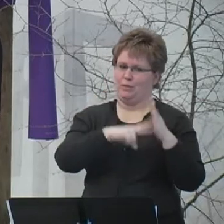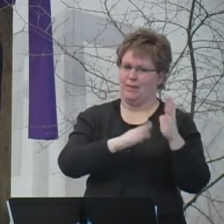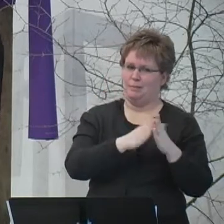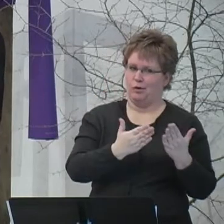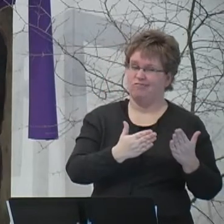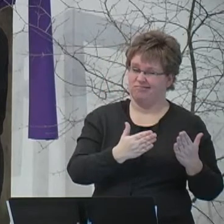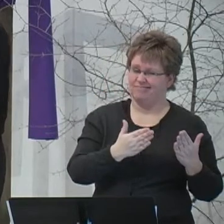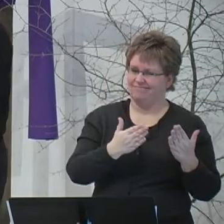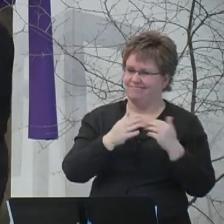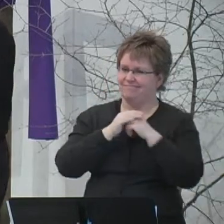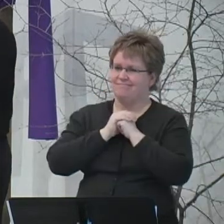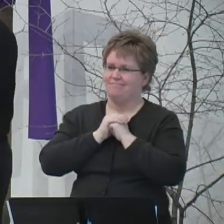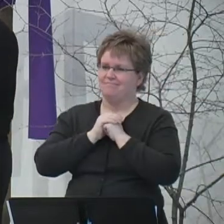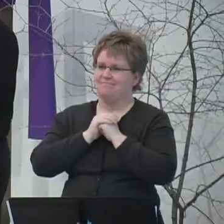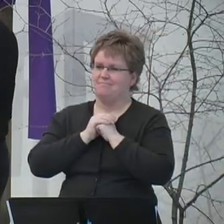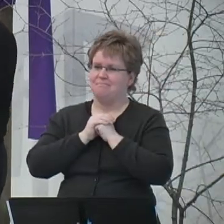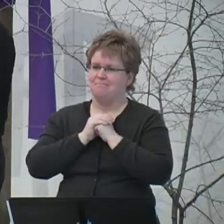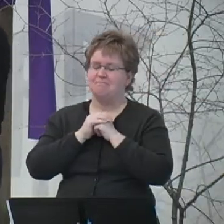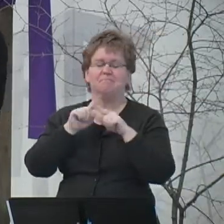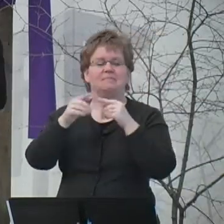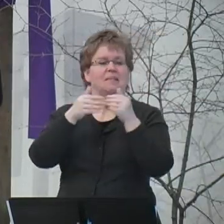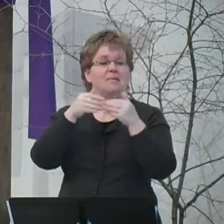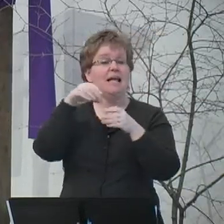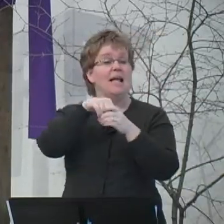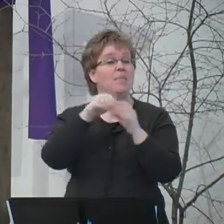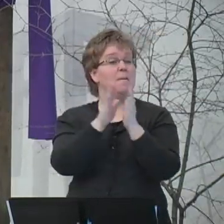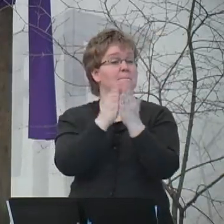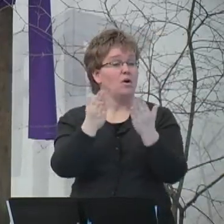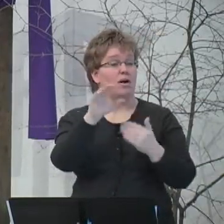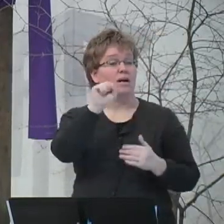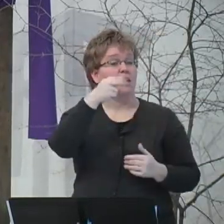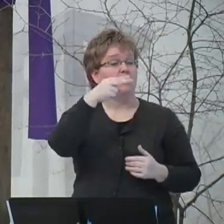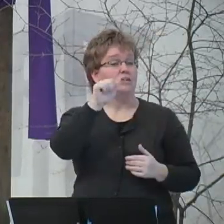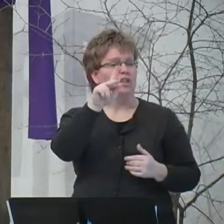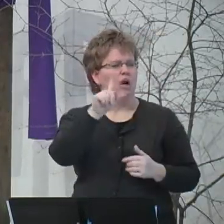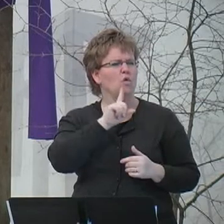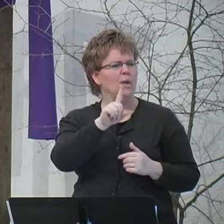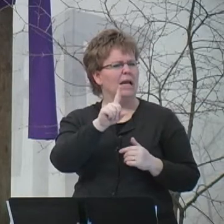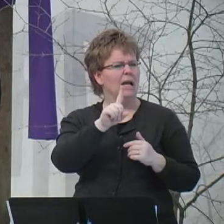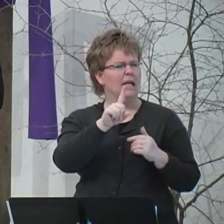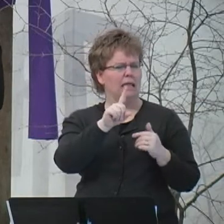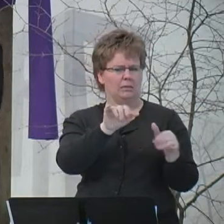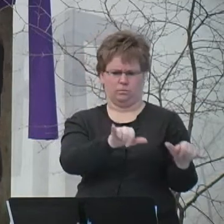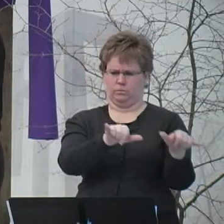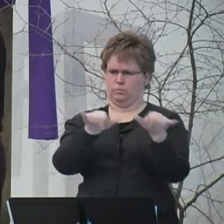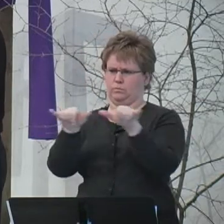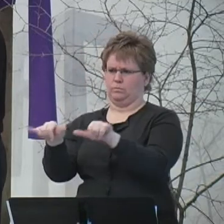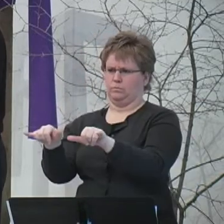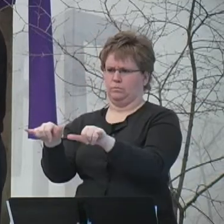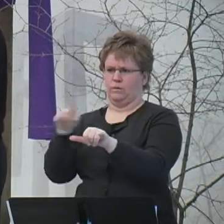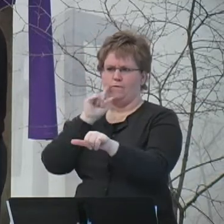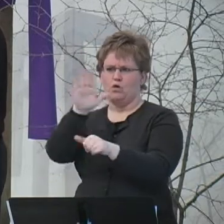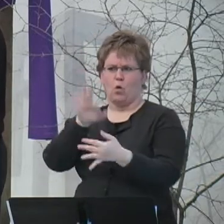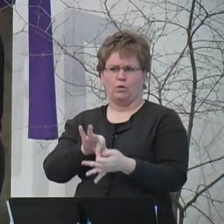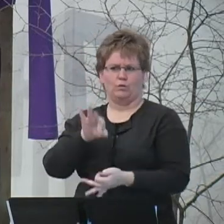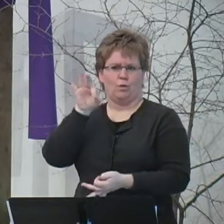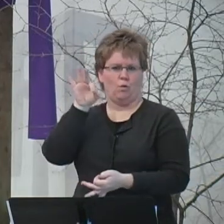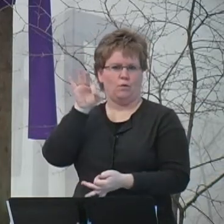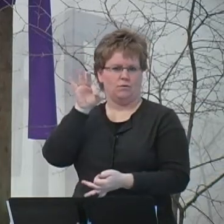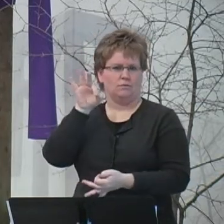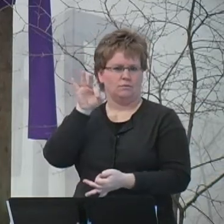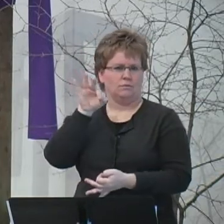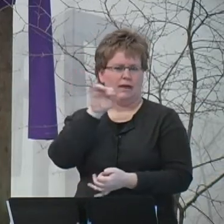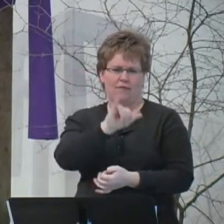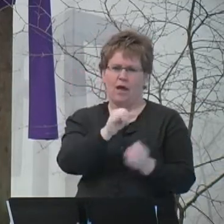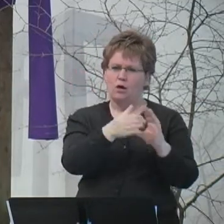book. But in the book, the shack is really a metaphor for our souls. The place where we